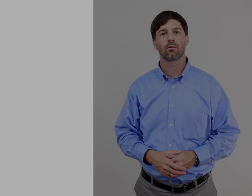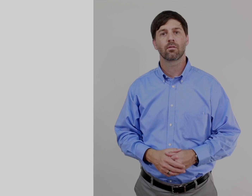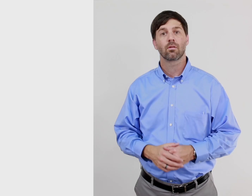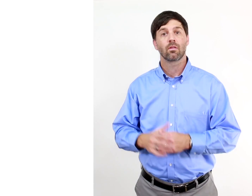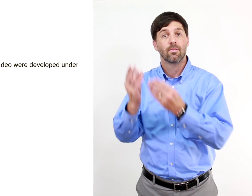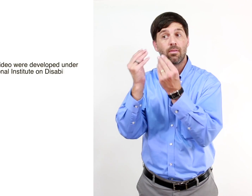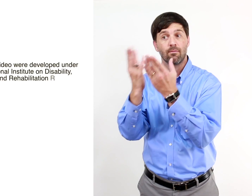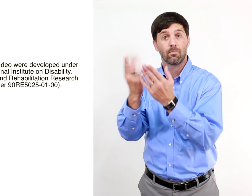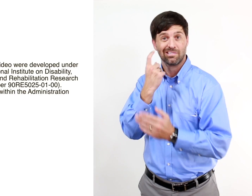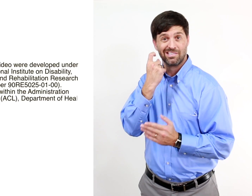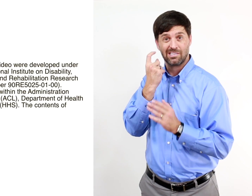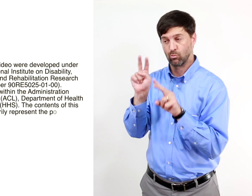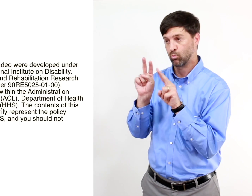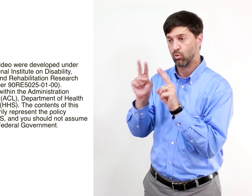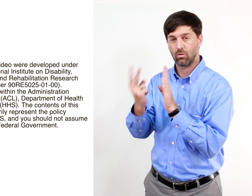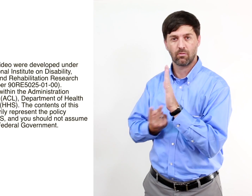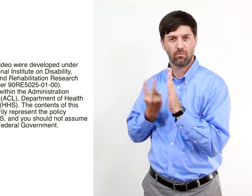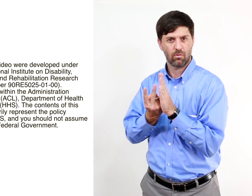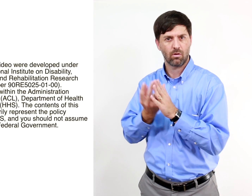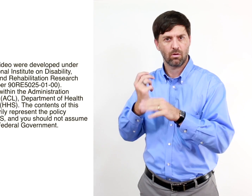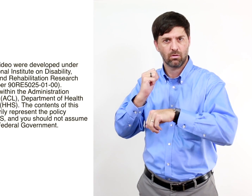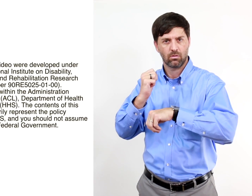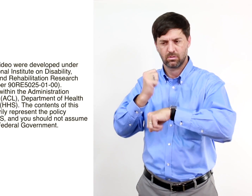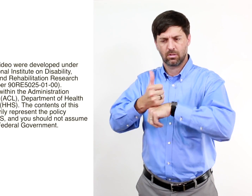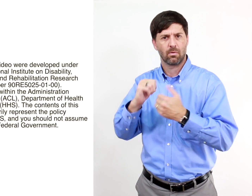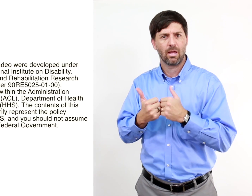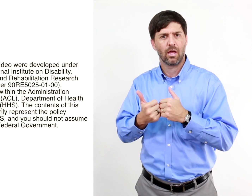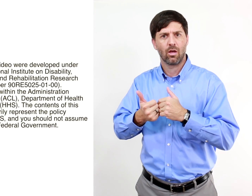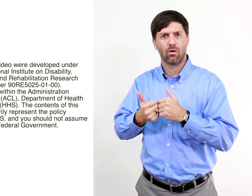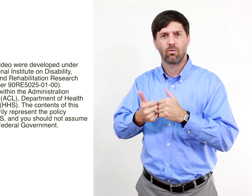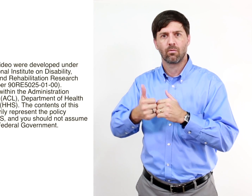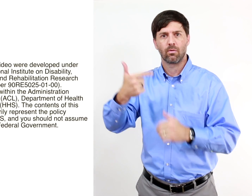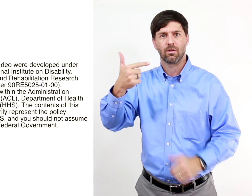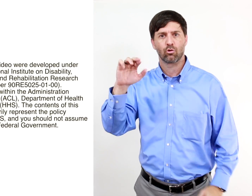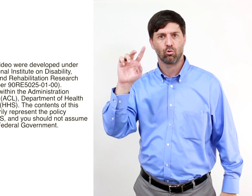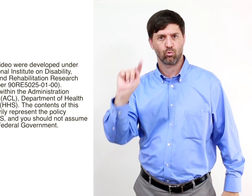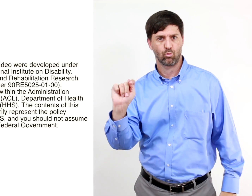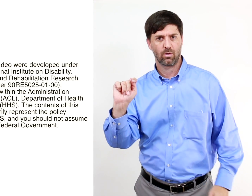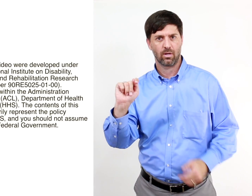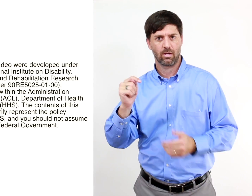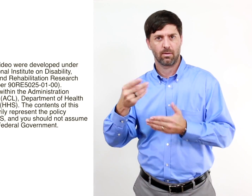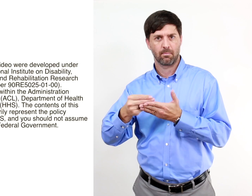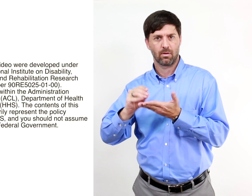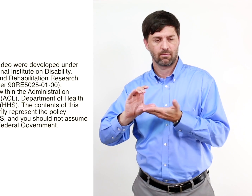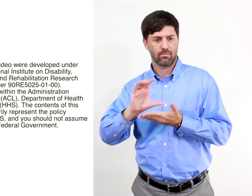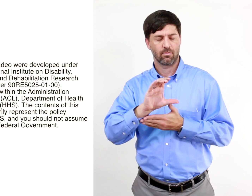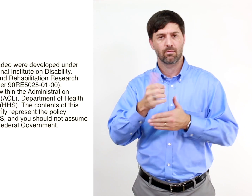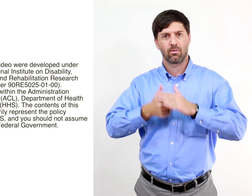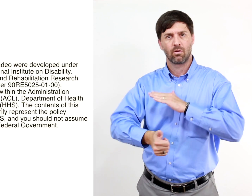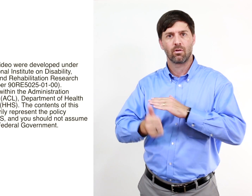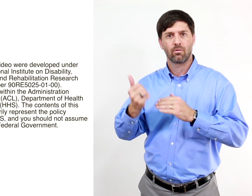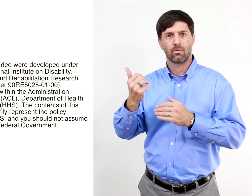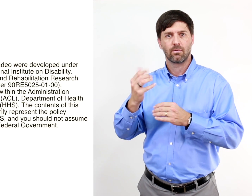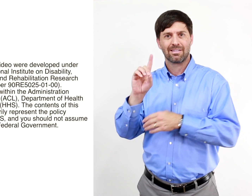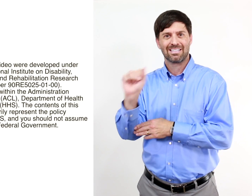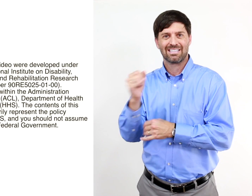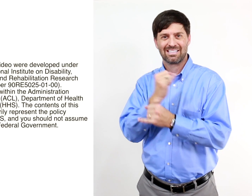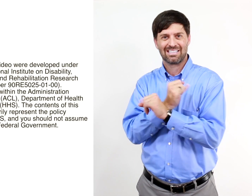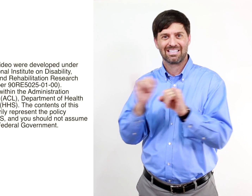The contents of this video were developed under a grant from the National Institute on Disability, Independent Living, and Rehabilitation